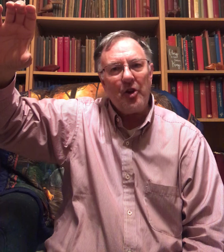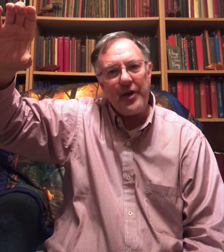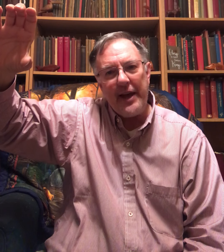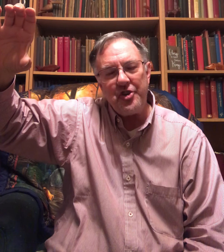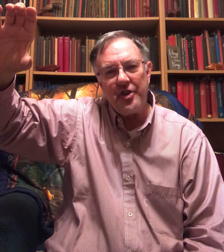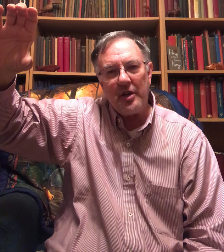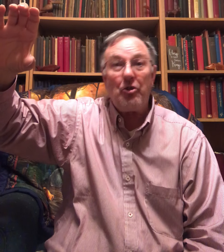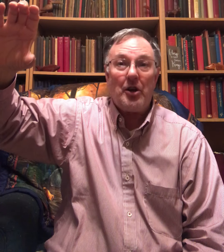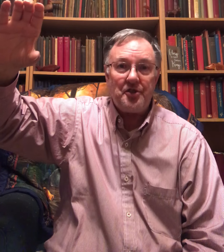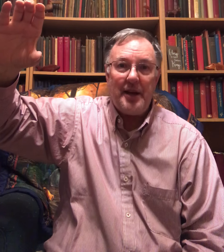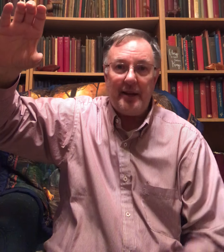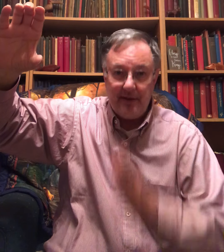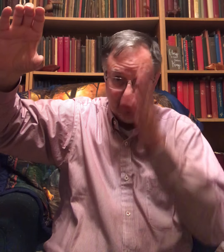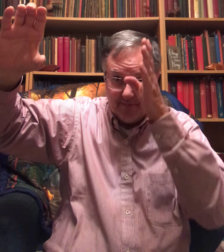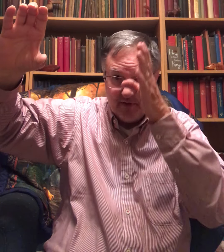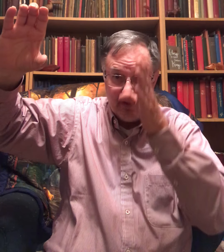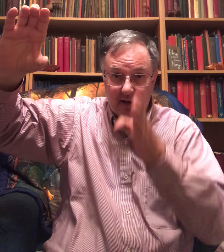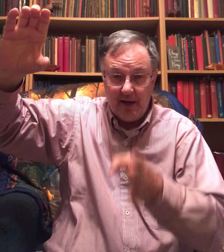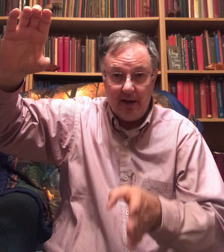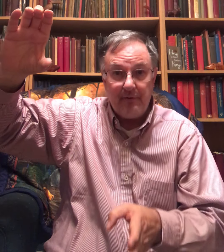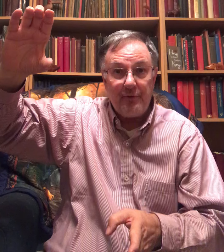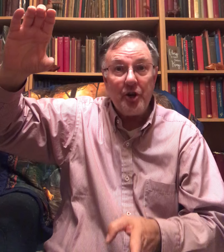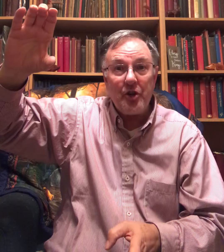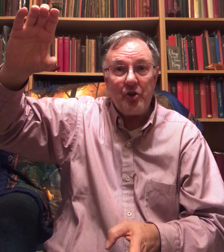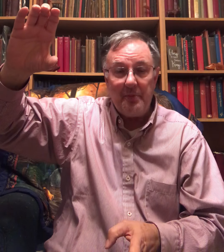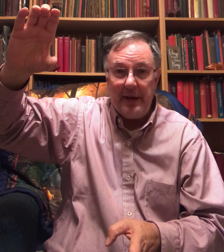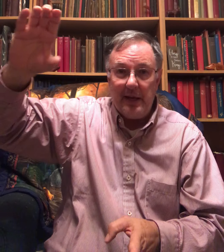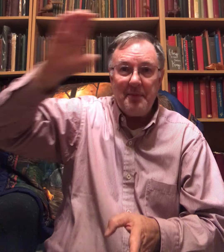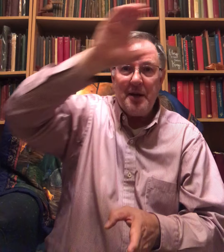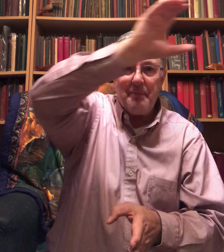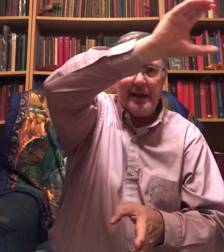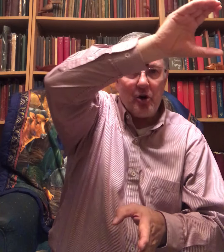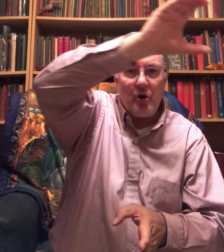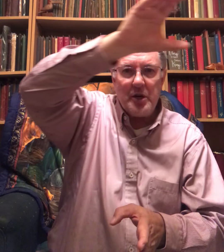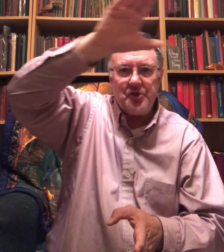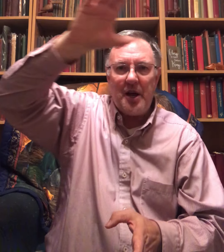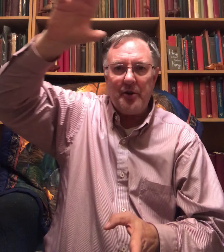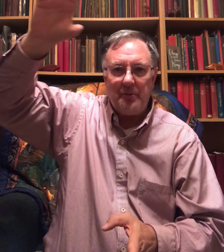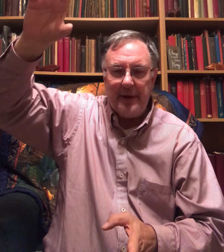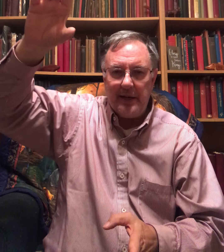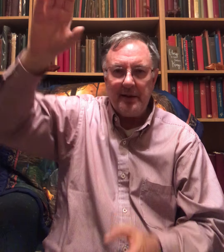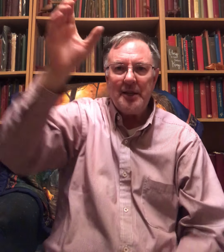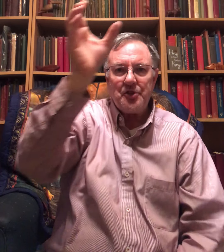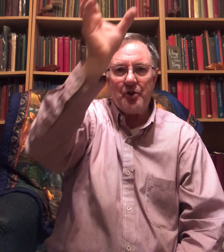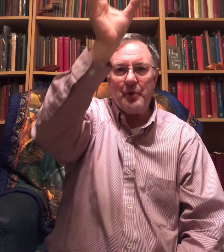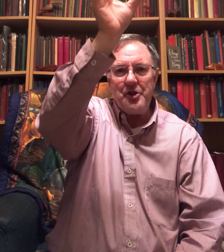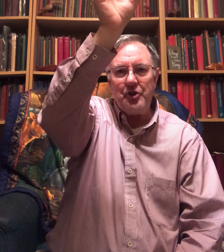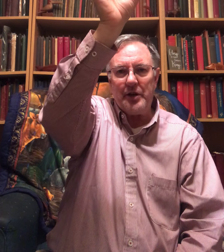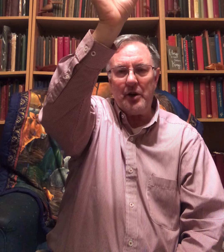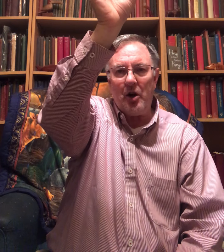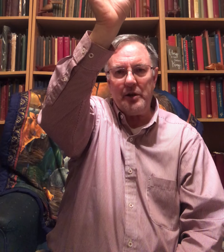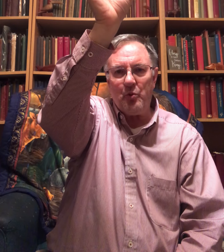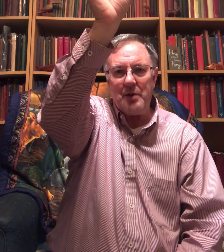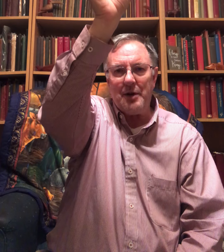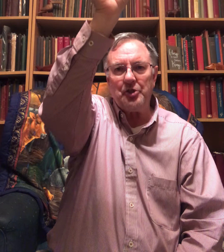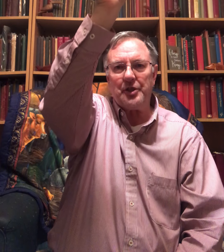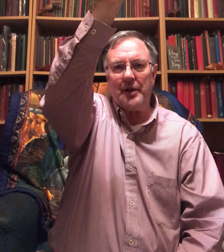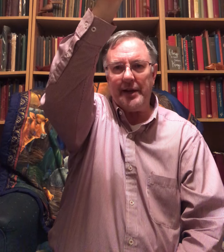location across that vertical beam. Make a horizontal beam. So when you do it all in one motion like